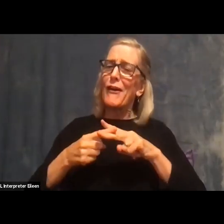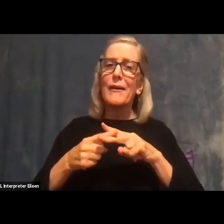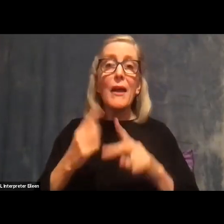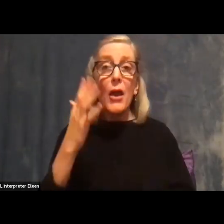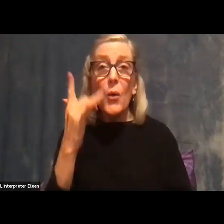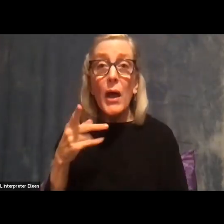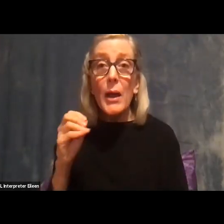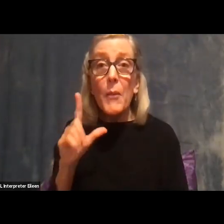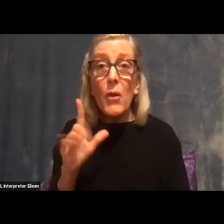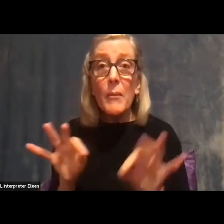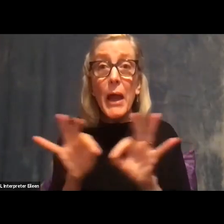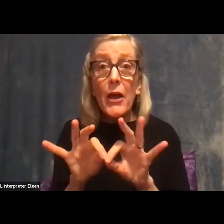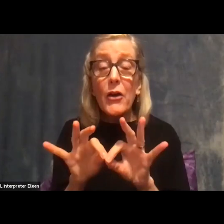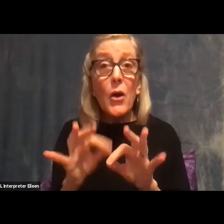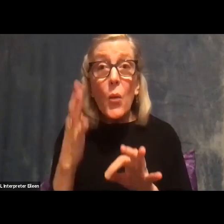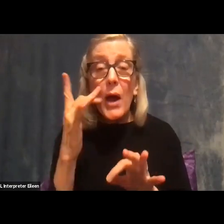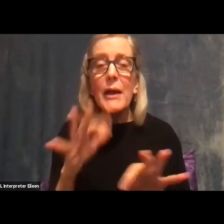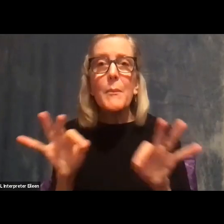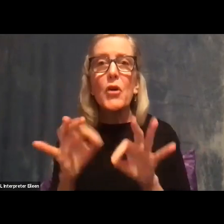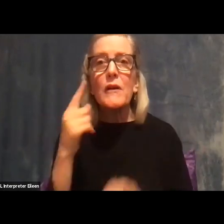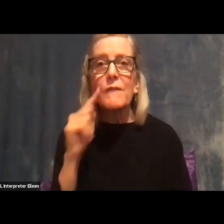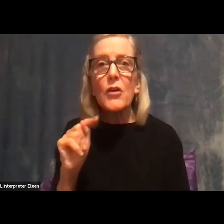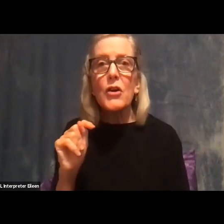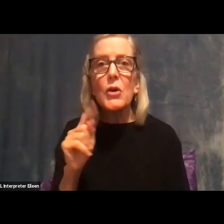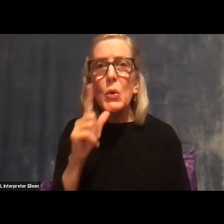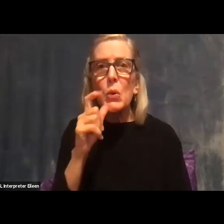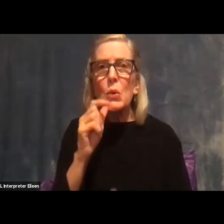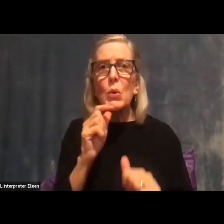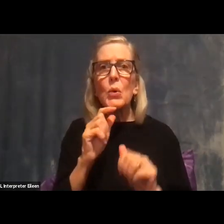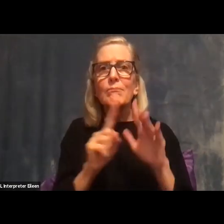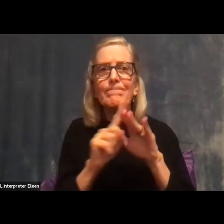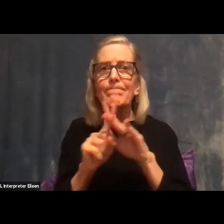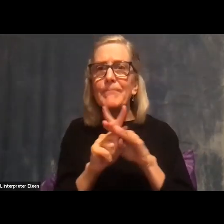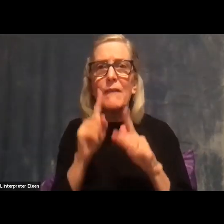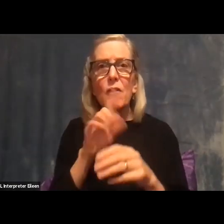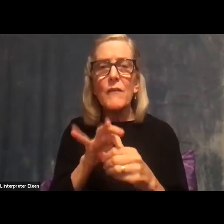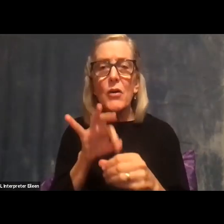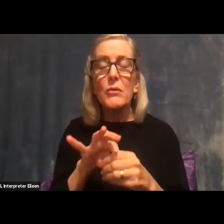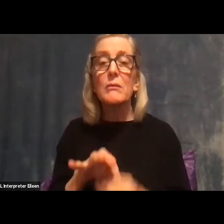the polls even matter? They matter for turnout. So theoretically, if someone sees that their candidate is way ahead in the polls, they may